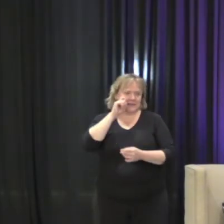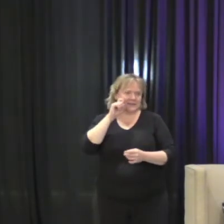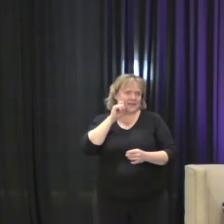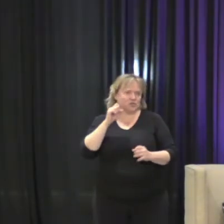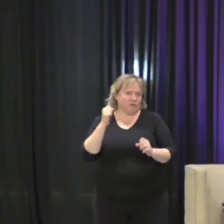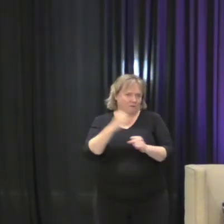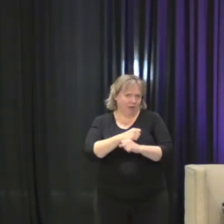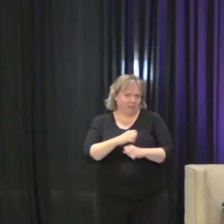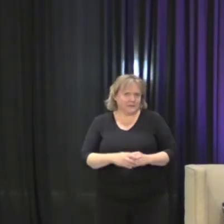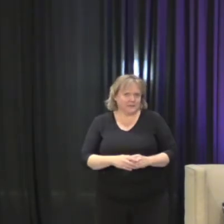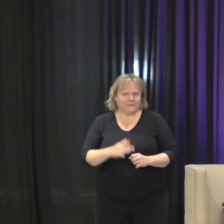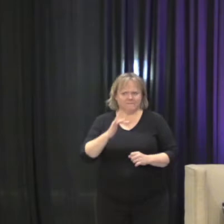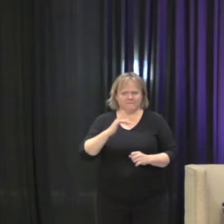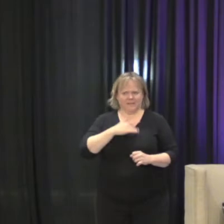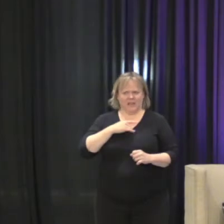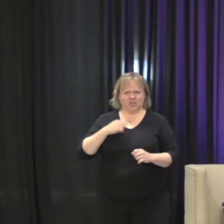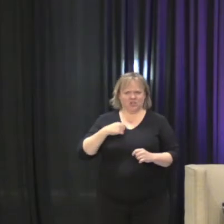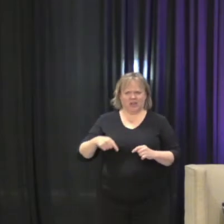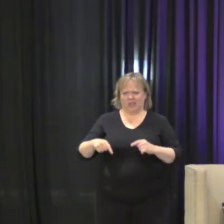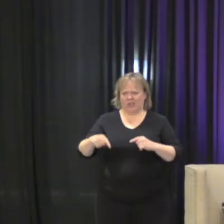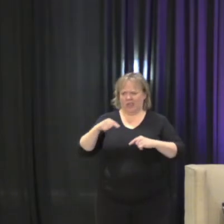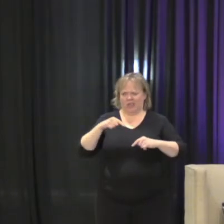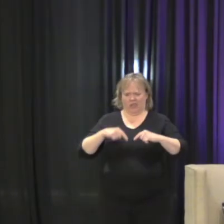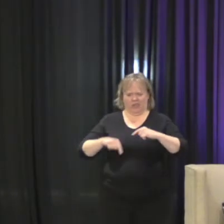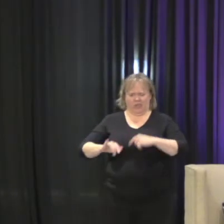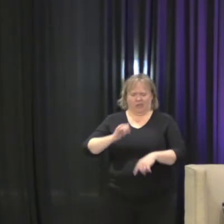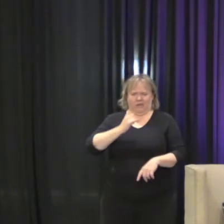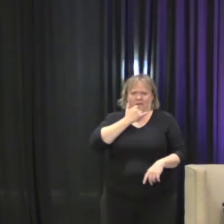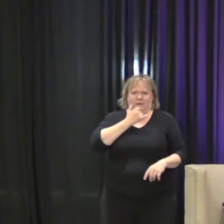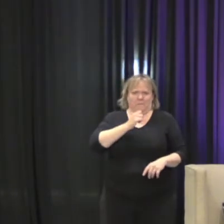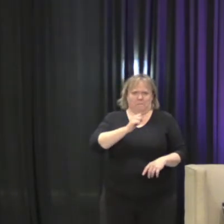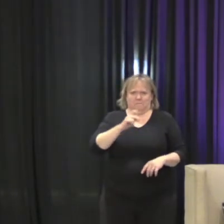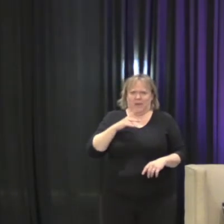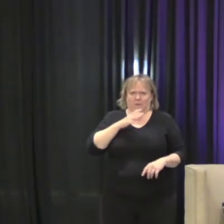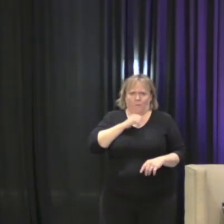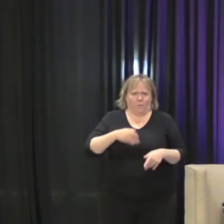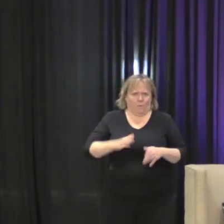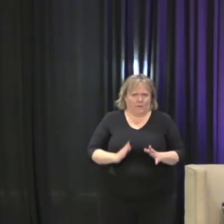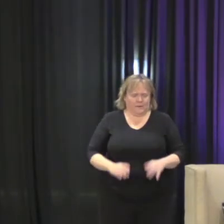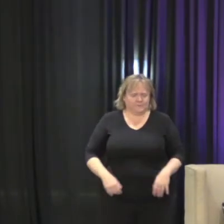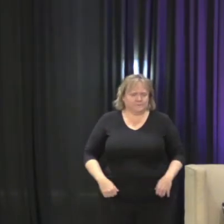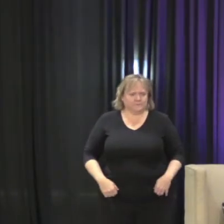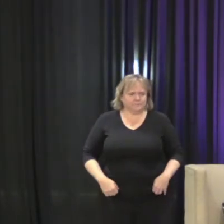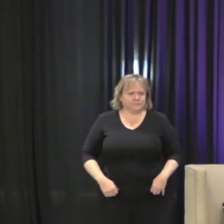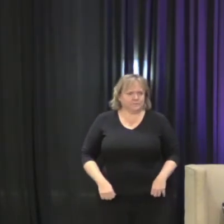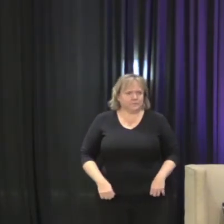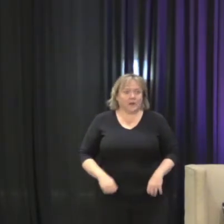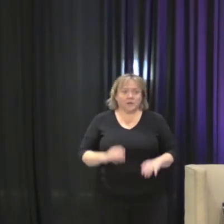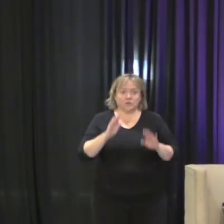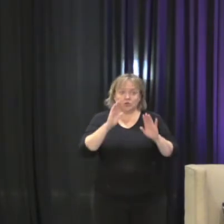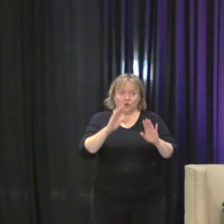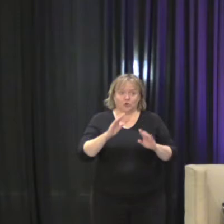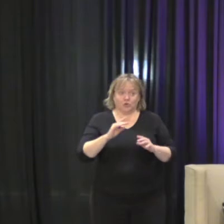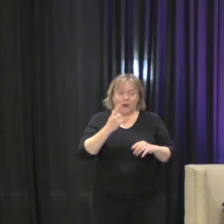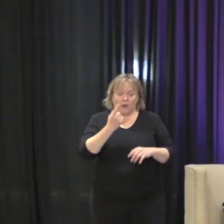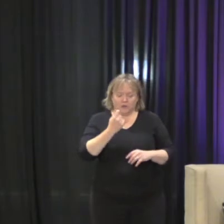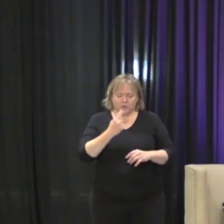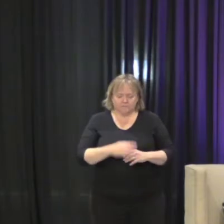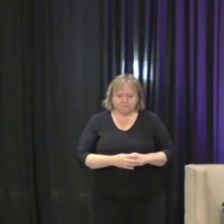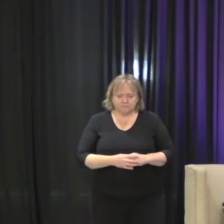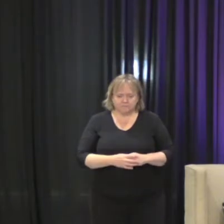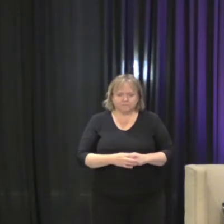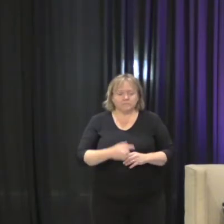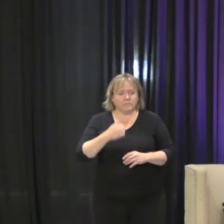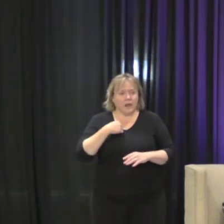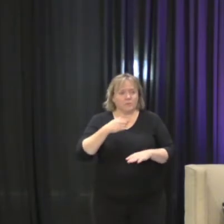Yeah. Is the mic on? Okay. That's a great question. As Ricky mentioned, I did co-chair